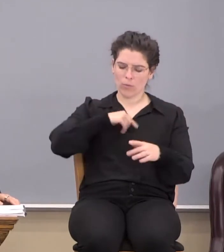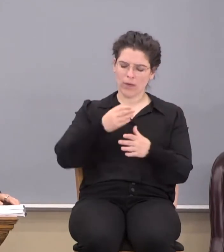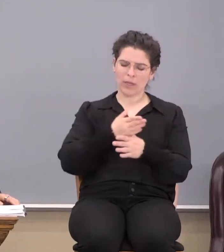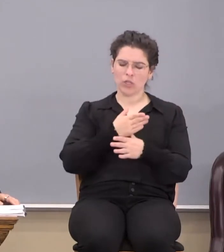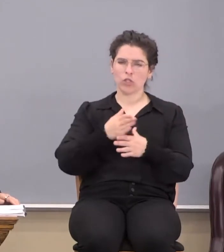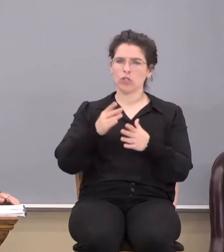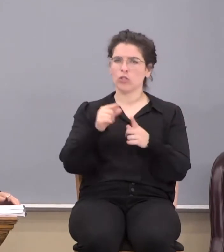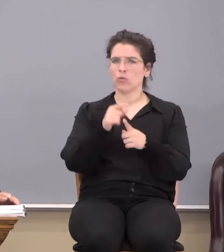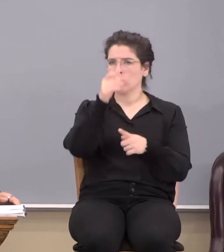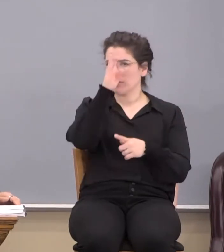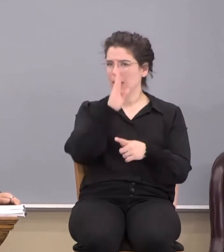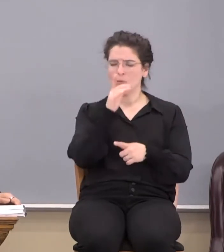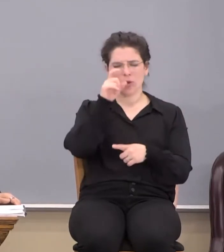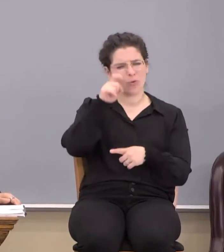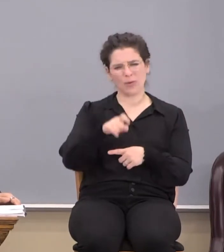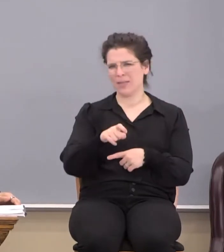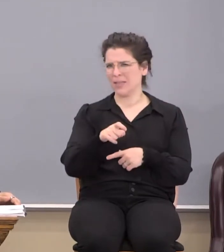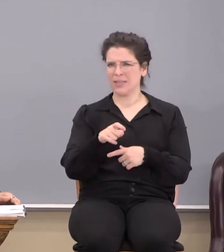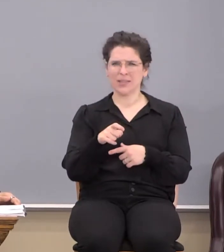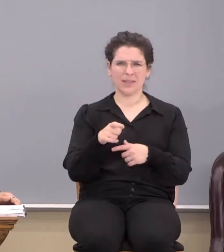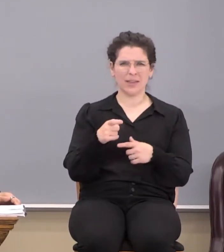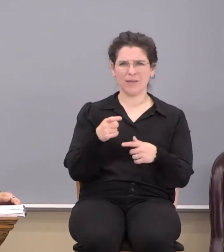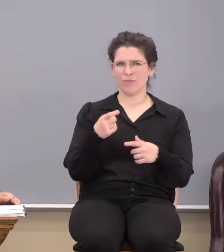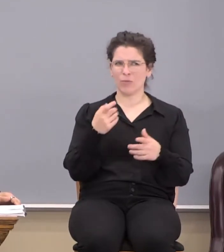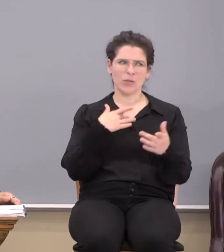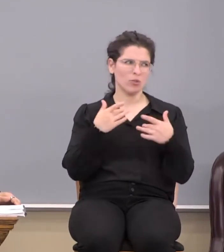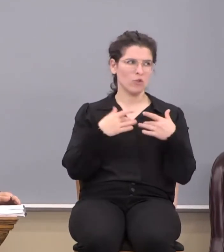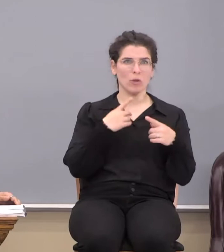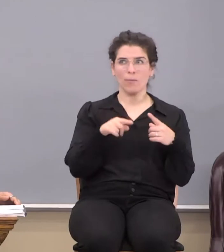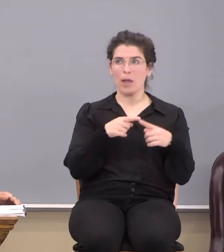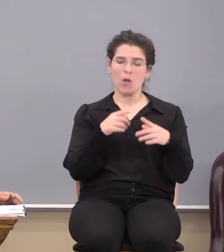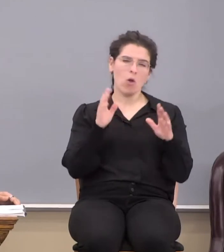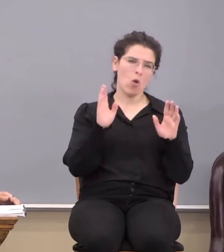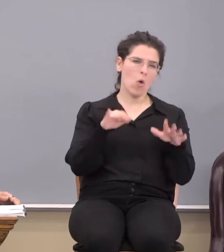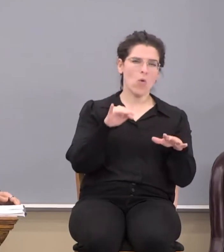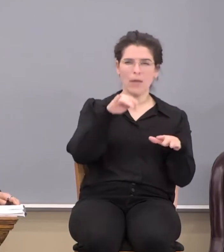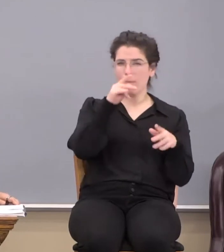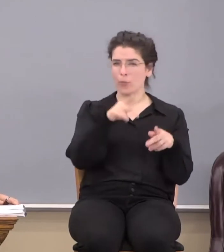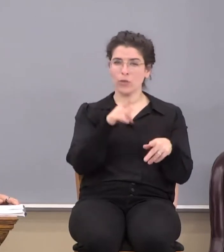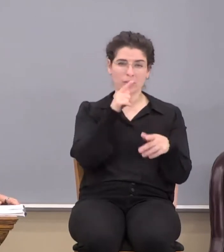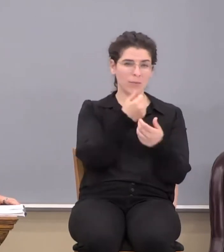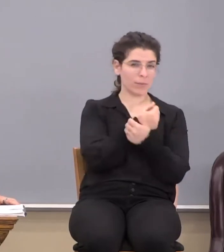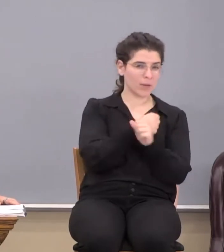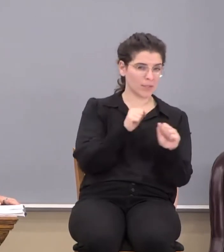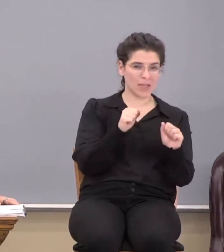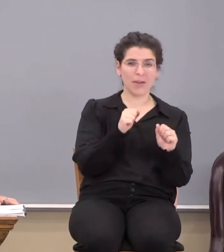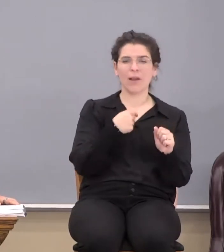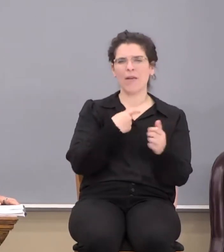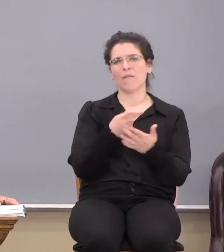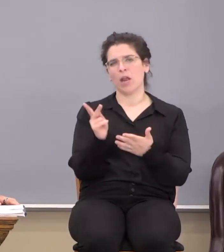people, we really don't need to be overly concerned so much with, oh, that person didn't get saved, so I failed.